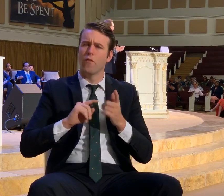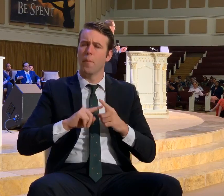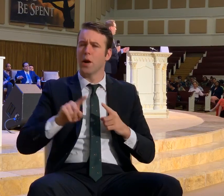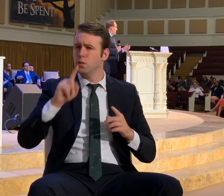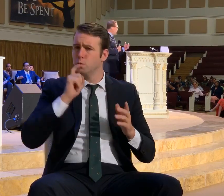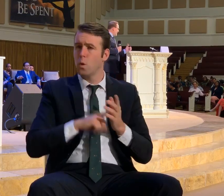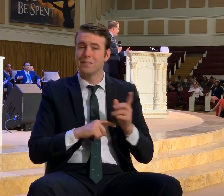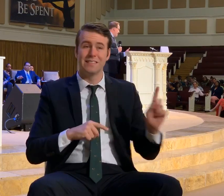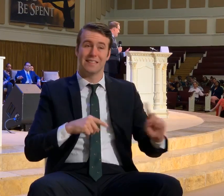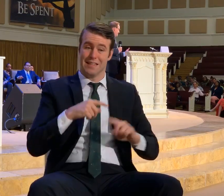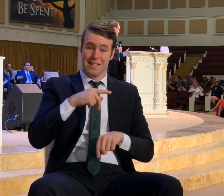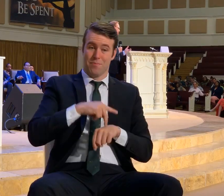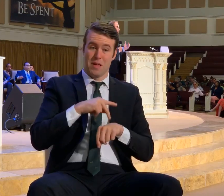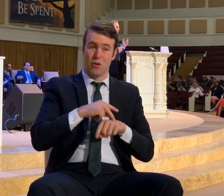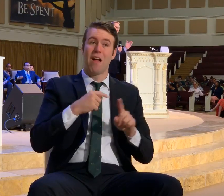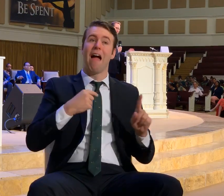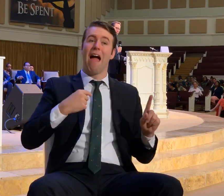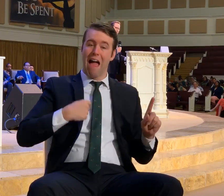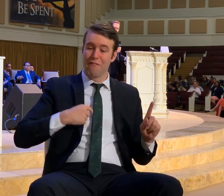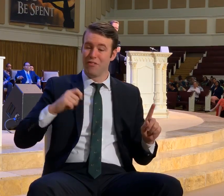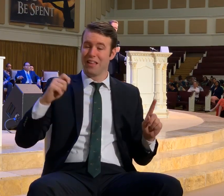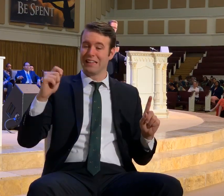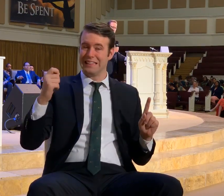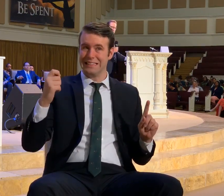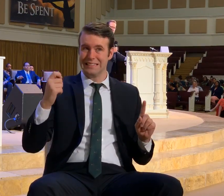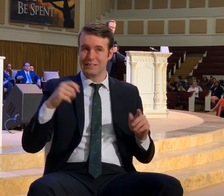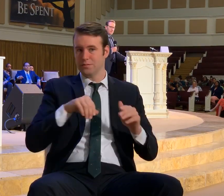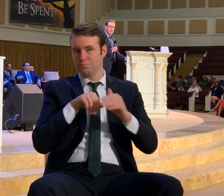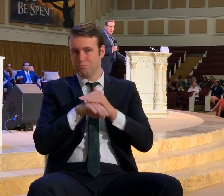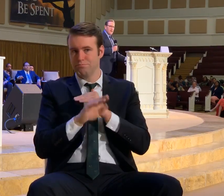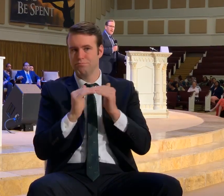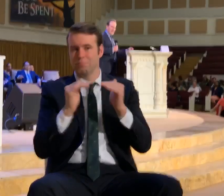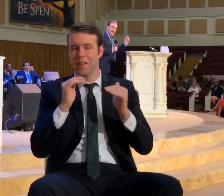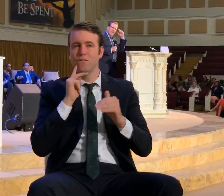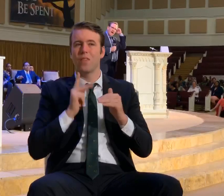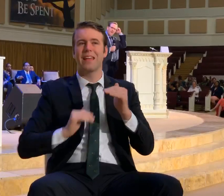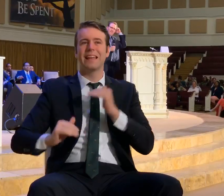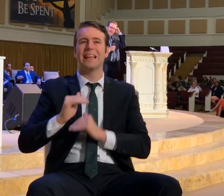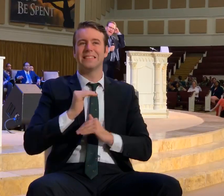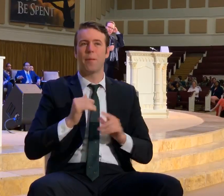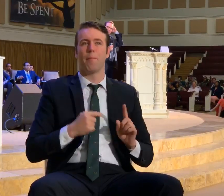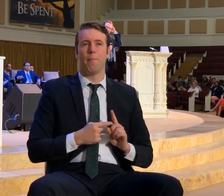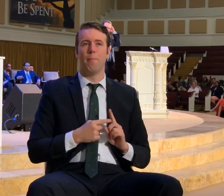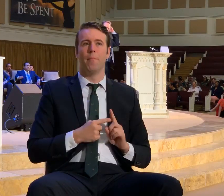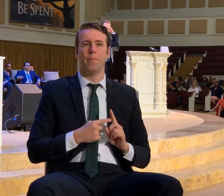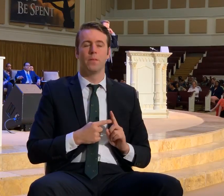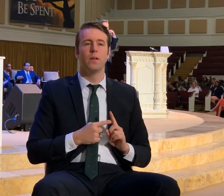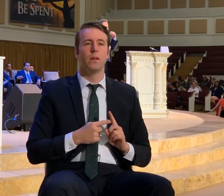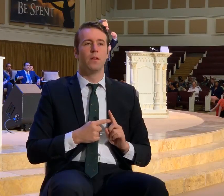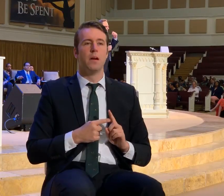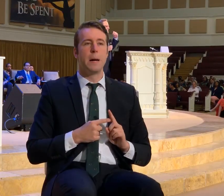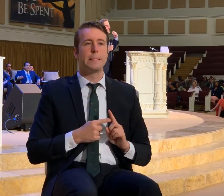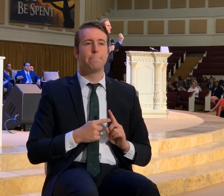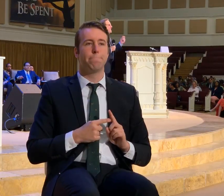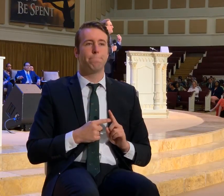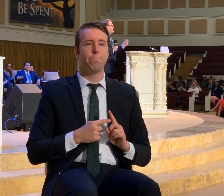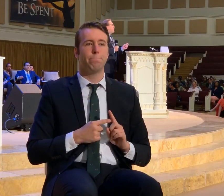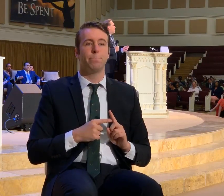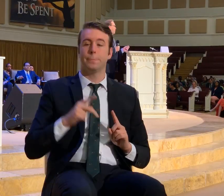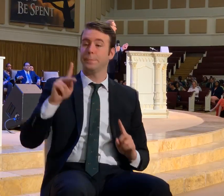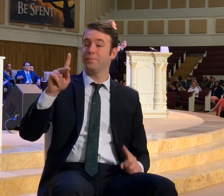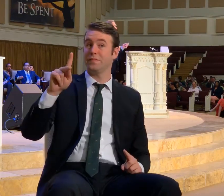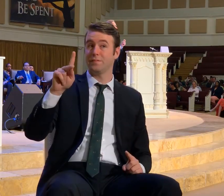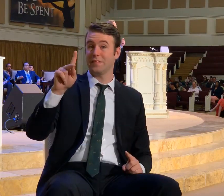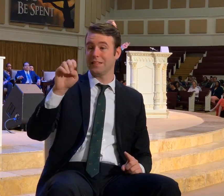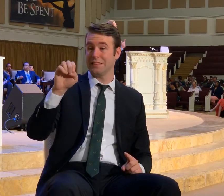that had the keys to the kingdom. And I love that, that it's keys